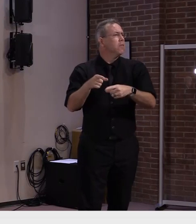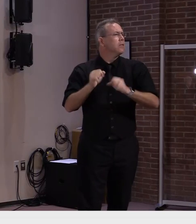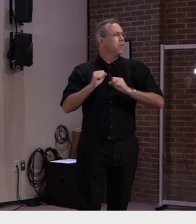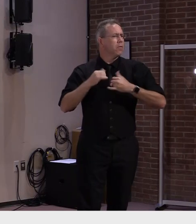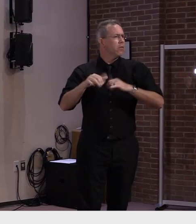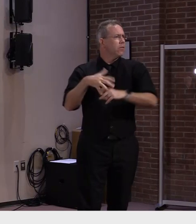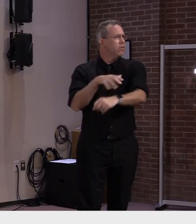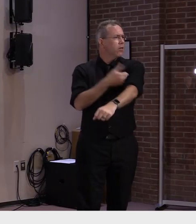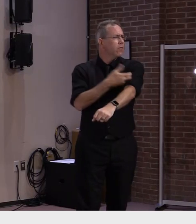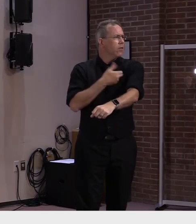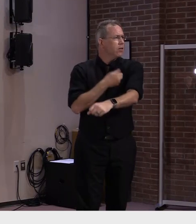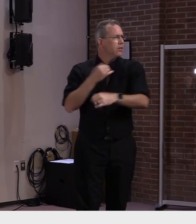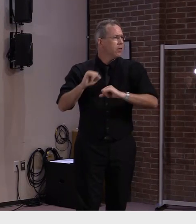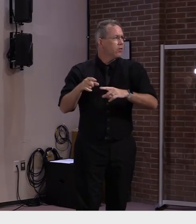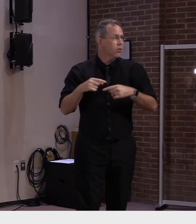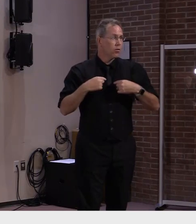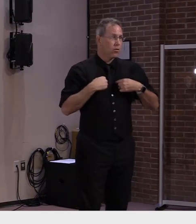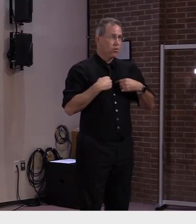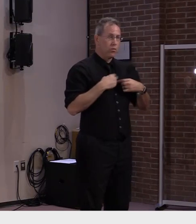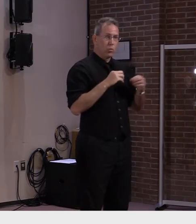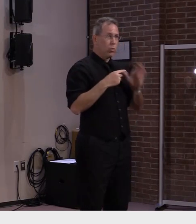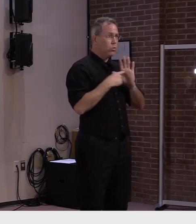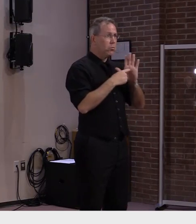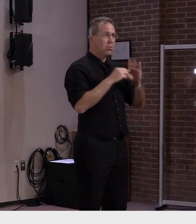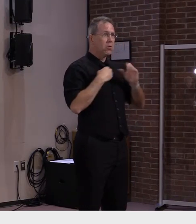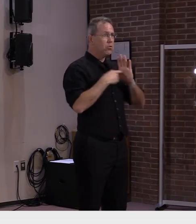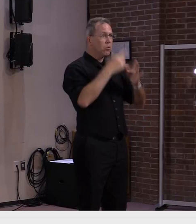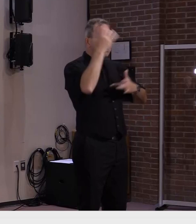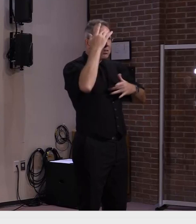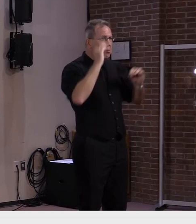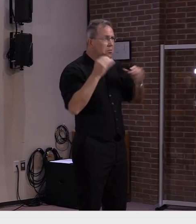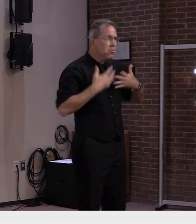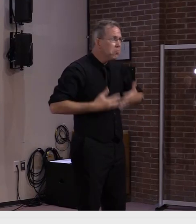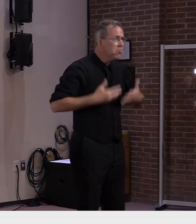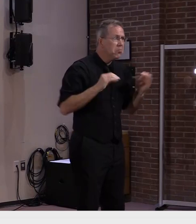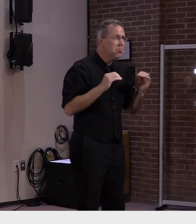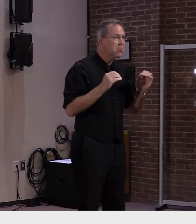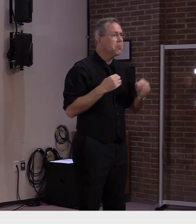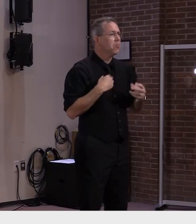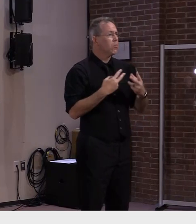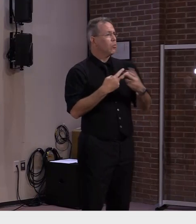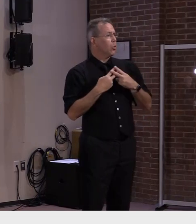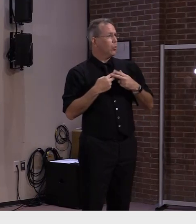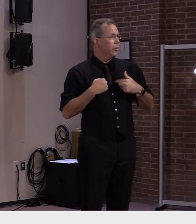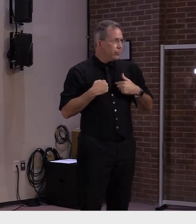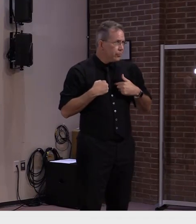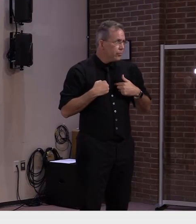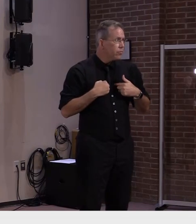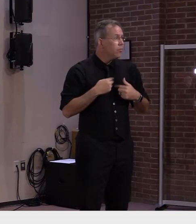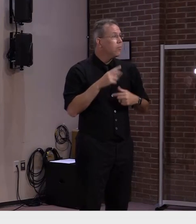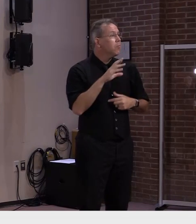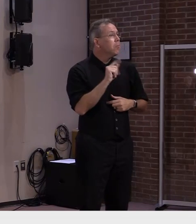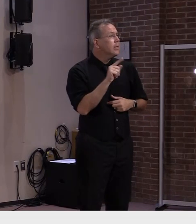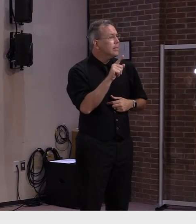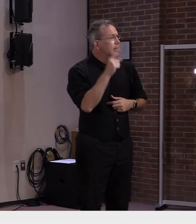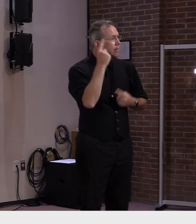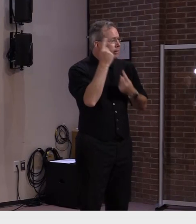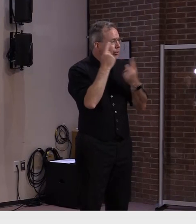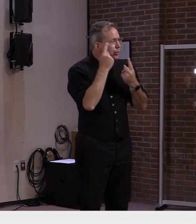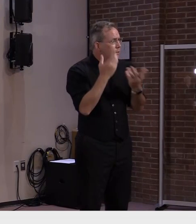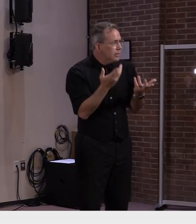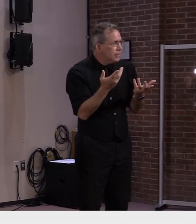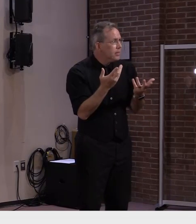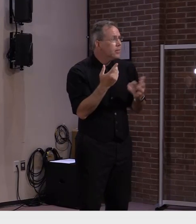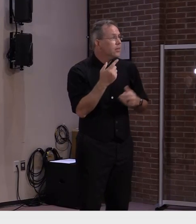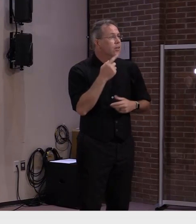any symptoms you do not need to quarantine if you like to be reassured consider getting a test three to five days